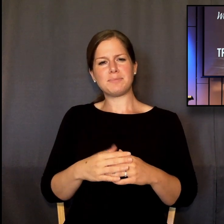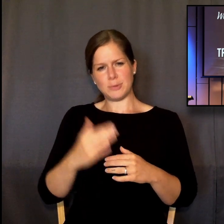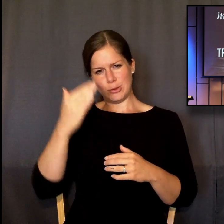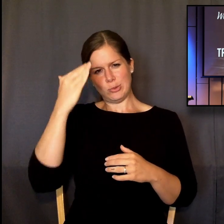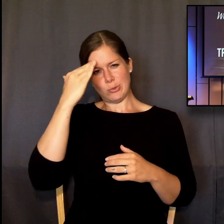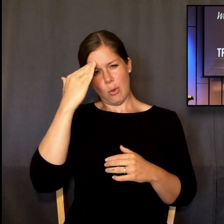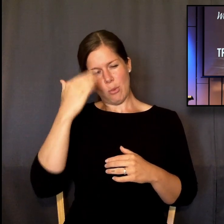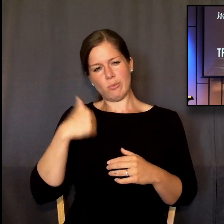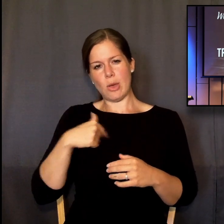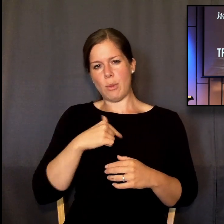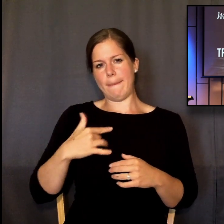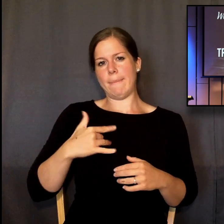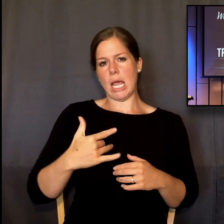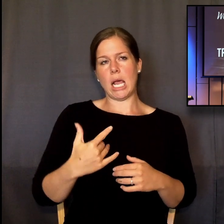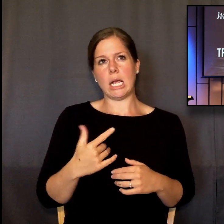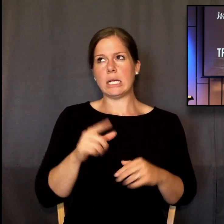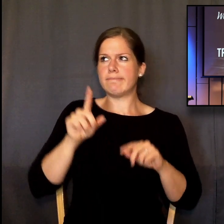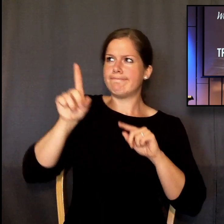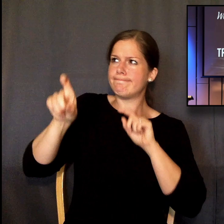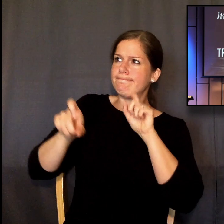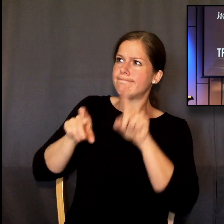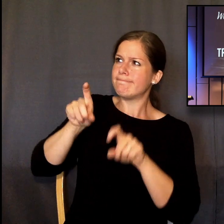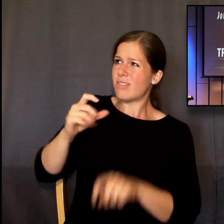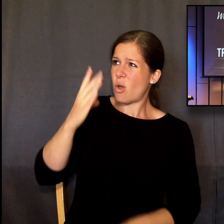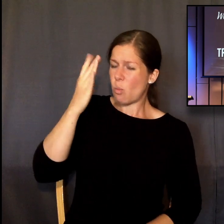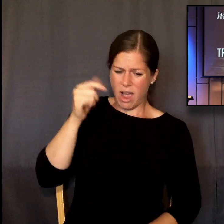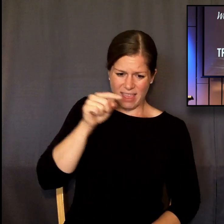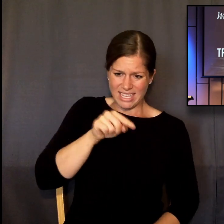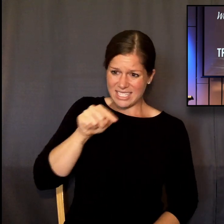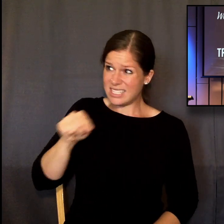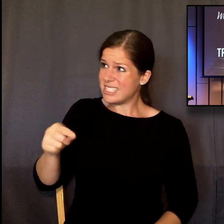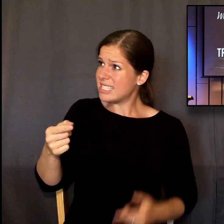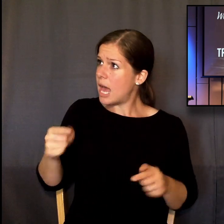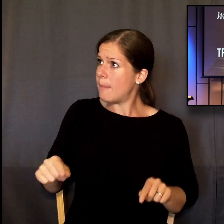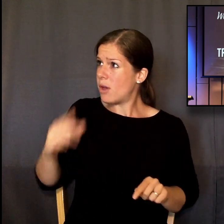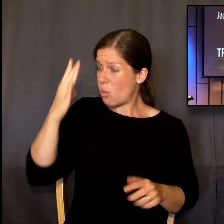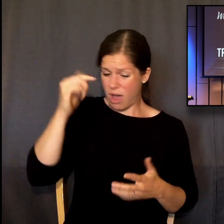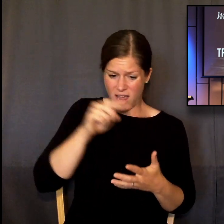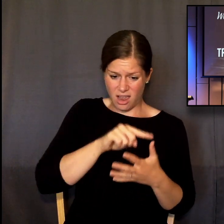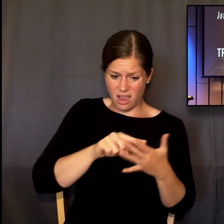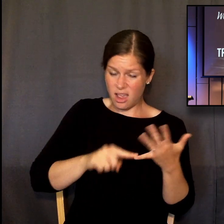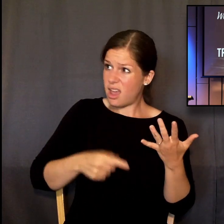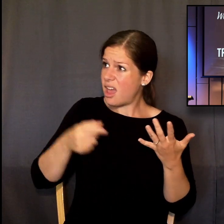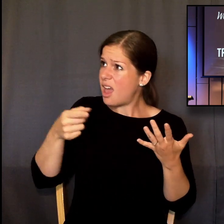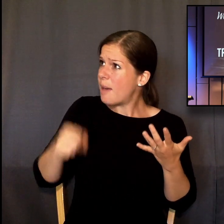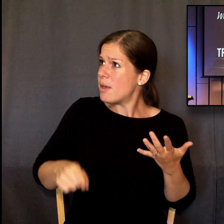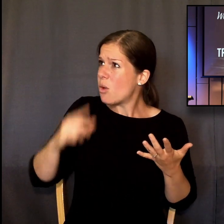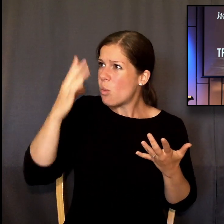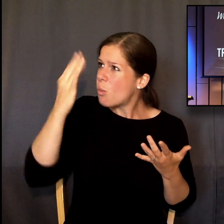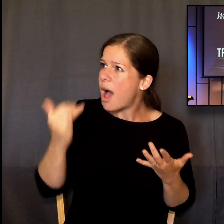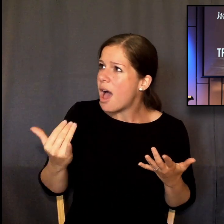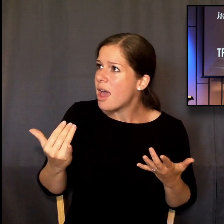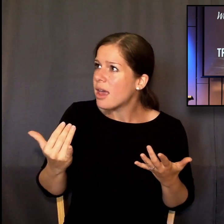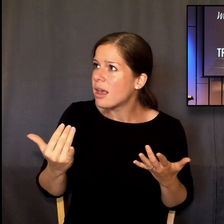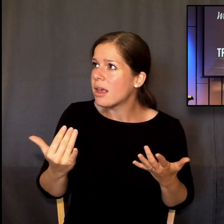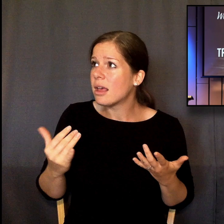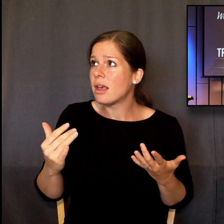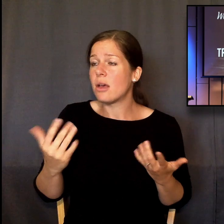this happen? In ways we don't see, and mostly we'll never understand. The ultimate truth as to why